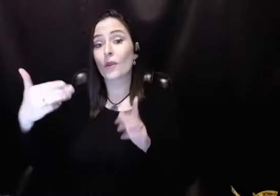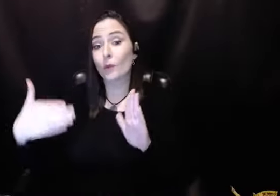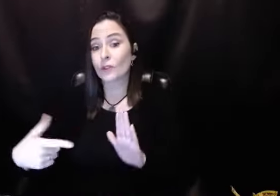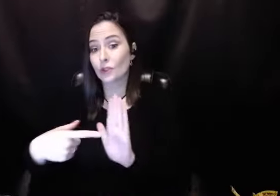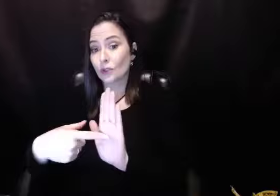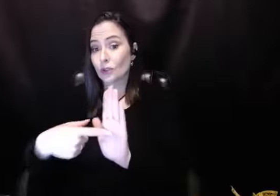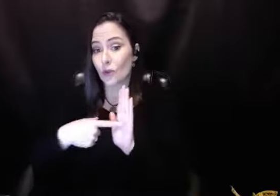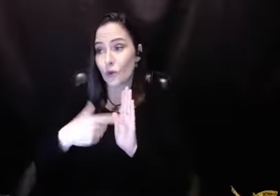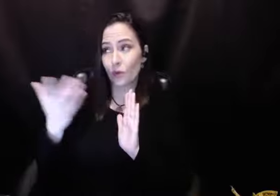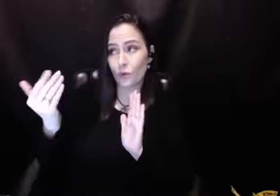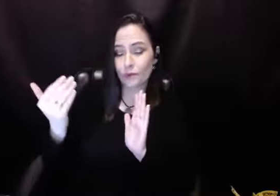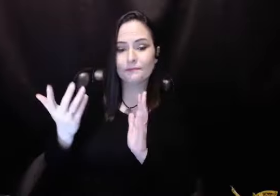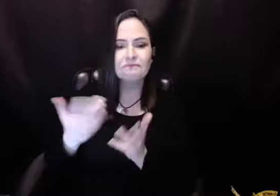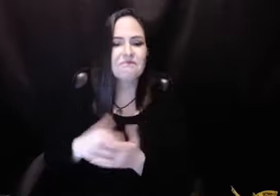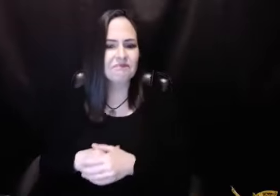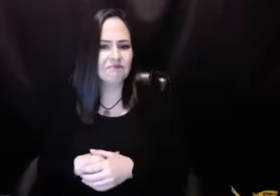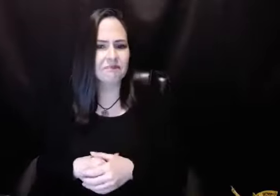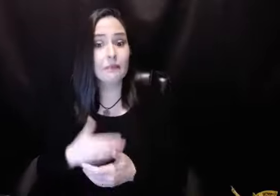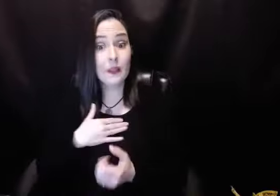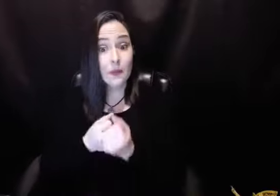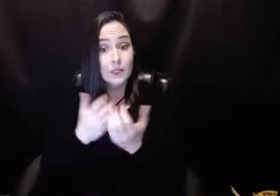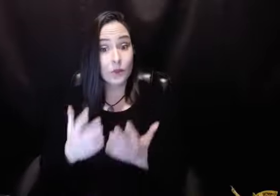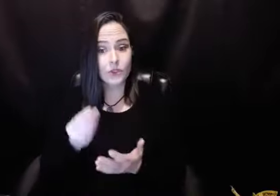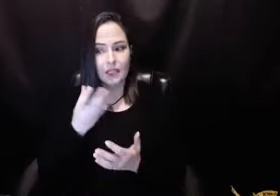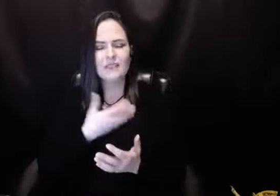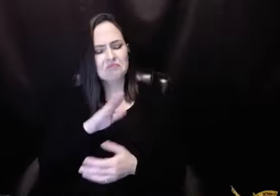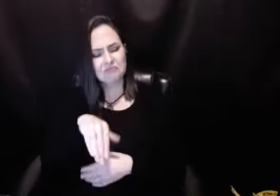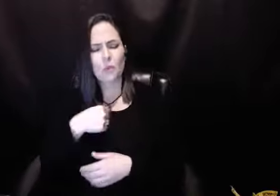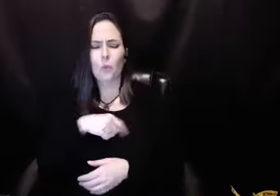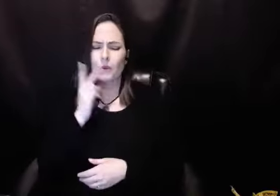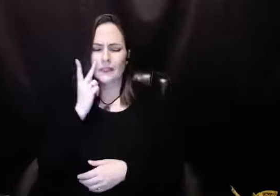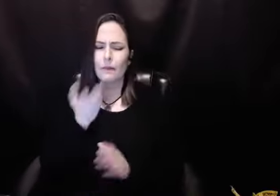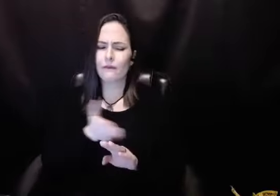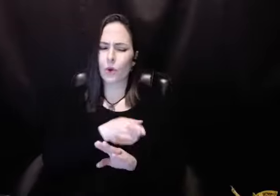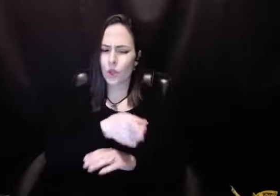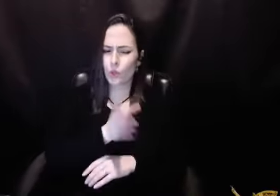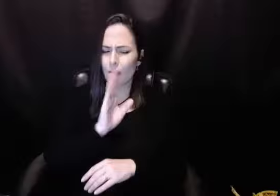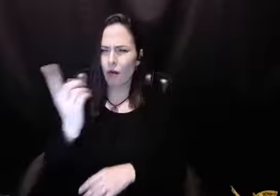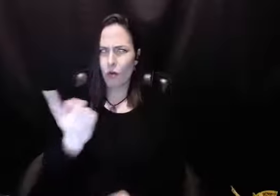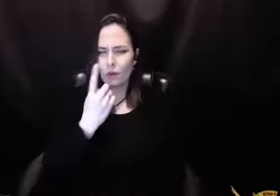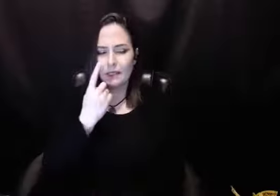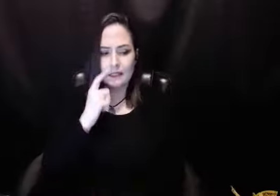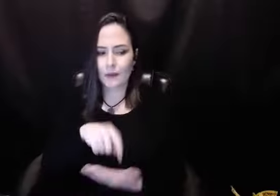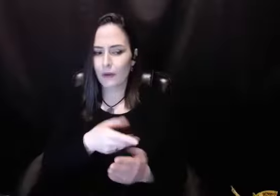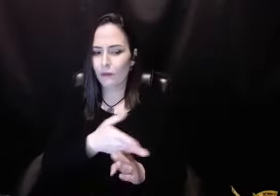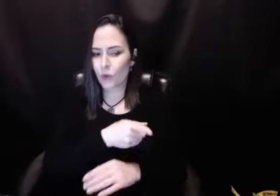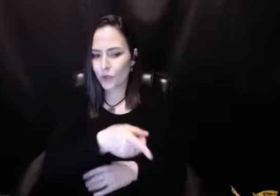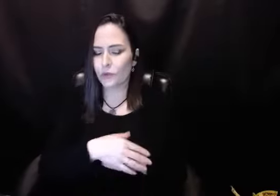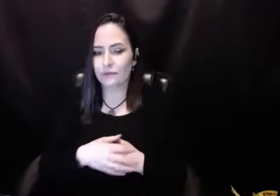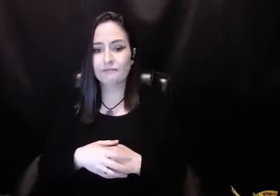can see it in your own life. But you have to have somebody else point it out to you. My sponsor told me, she said, we're always going to see it before you